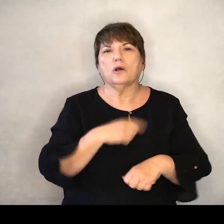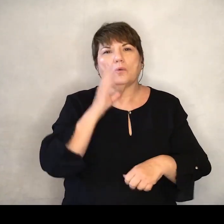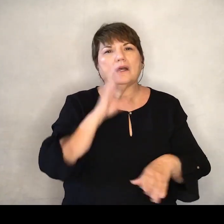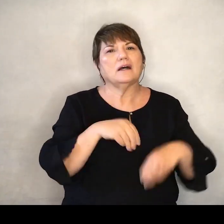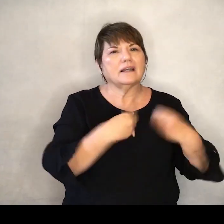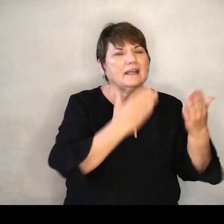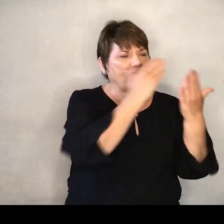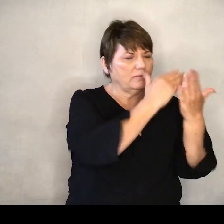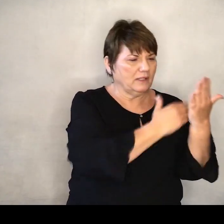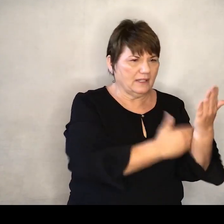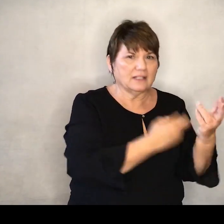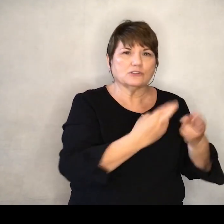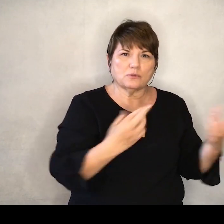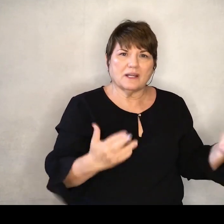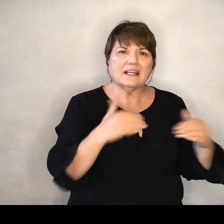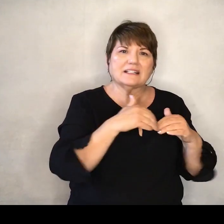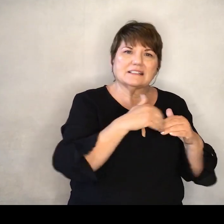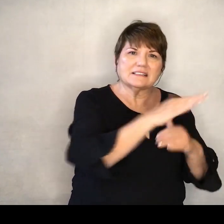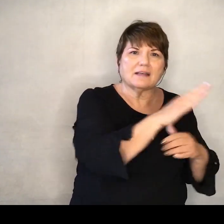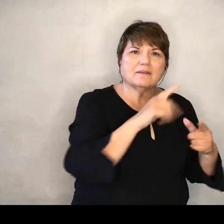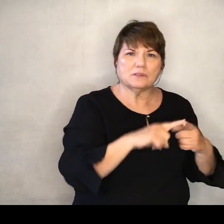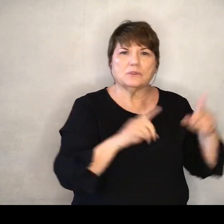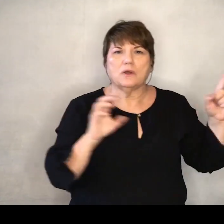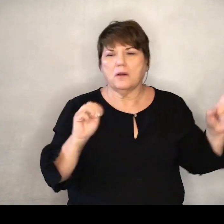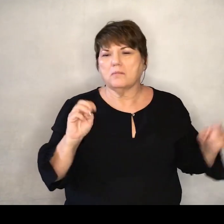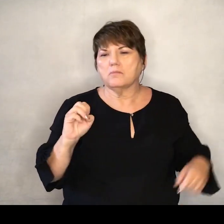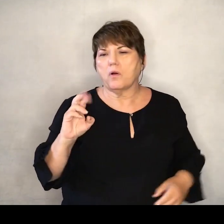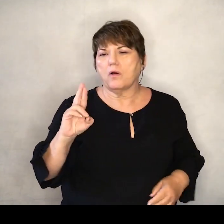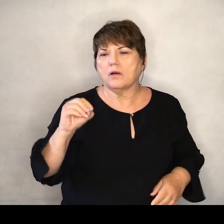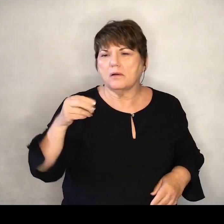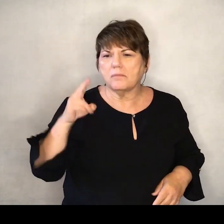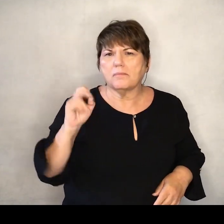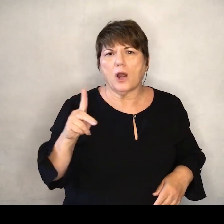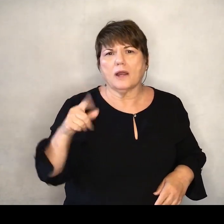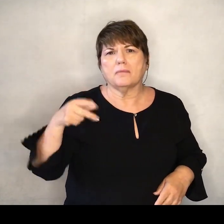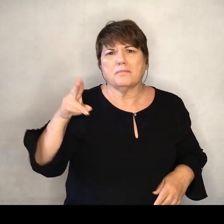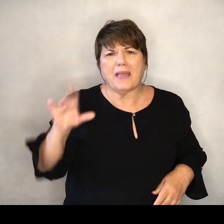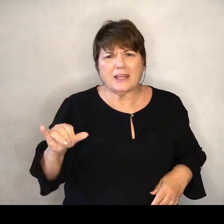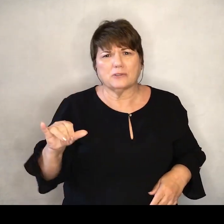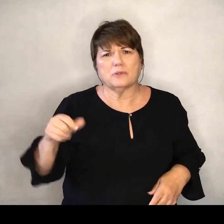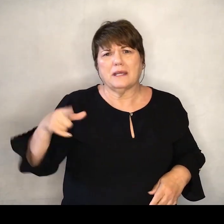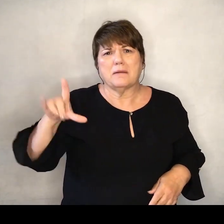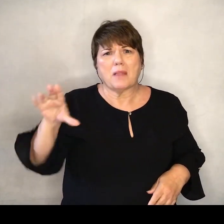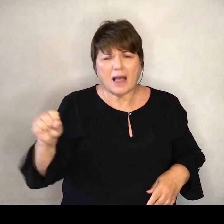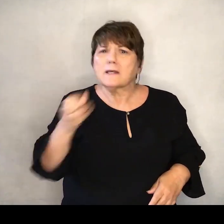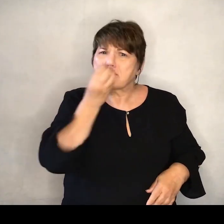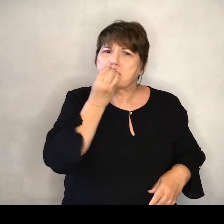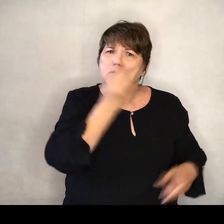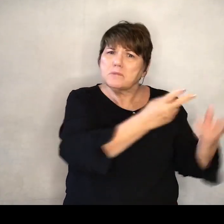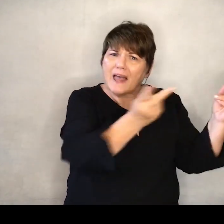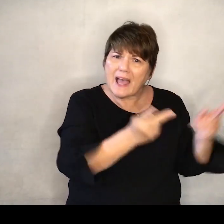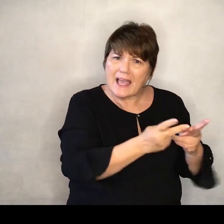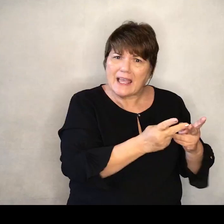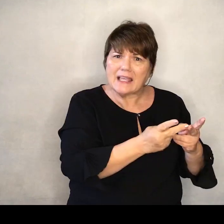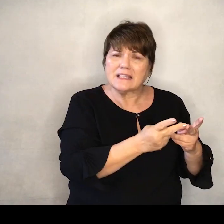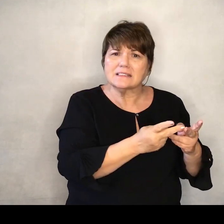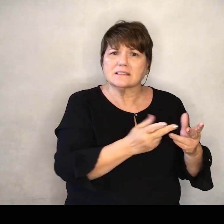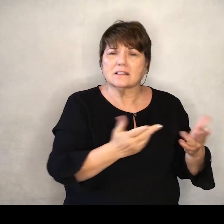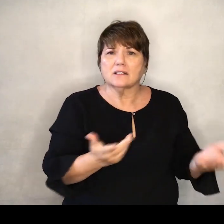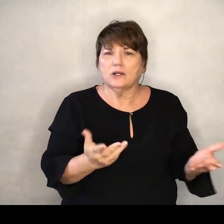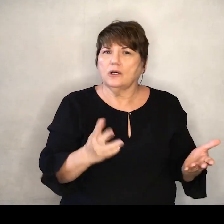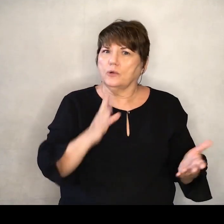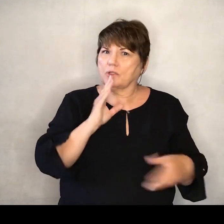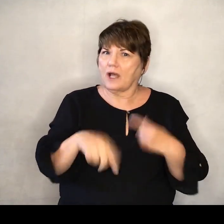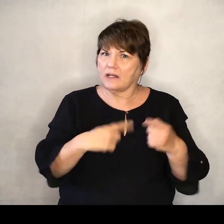them a list of resources And we're going to send them down To Moorpark Pantry Plus And you're like Well, that sounds like we're sort of outsourcing Right? If we're talking about